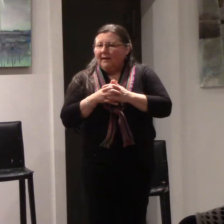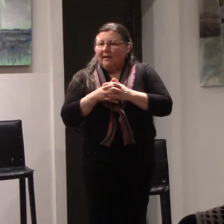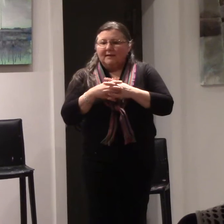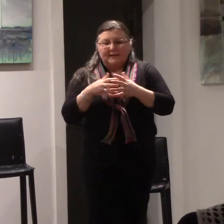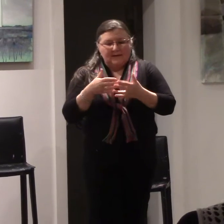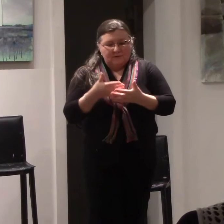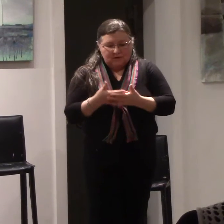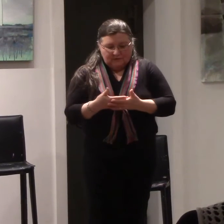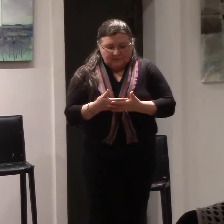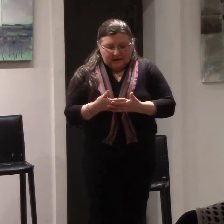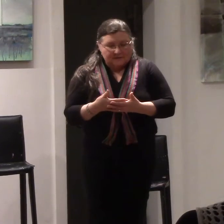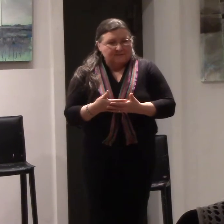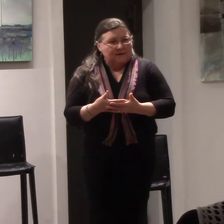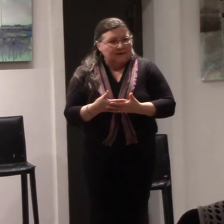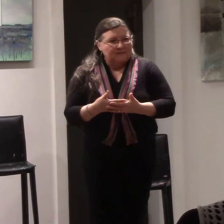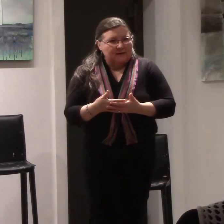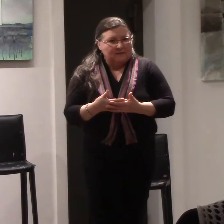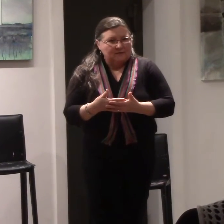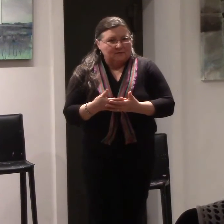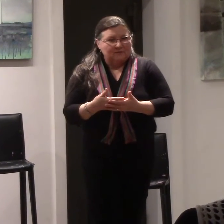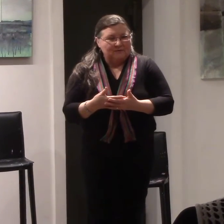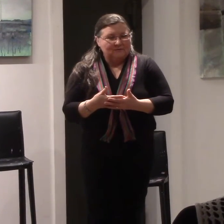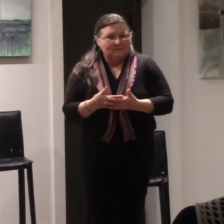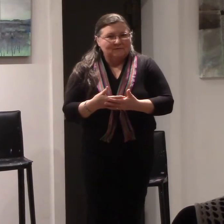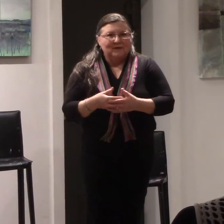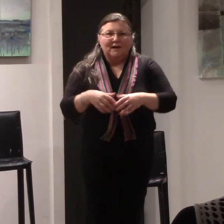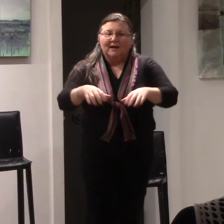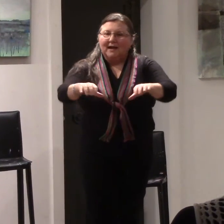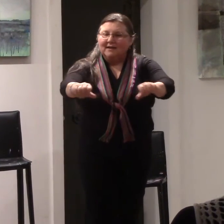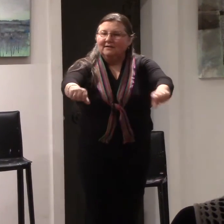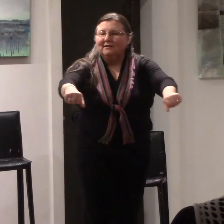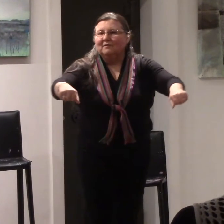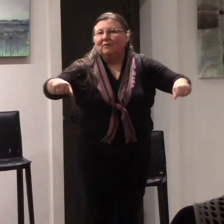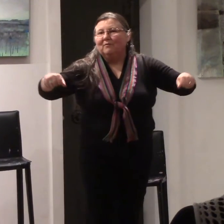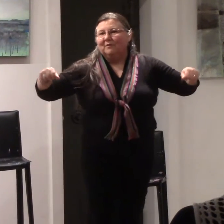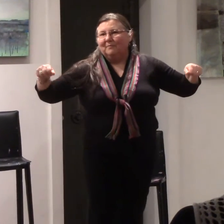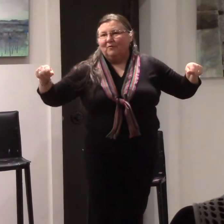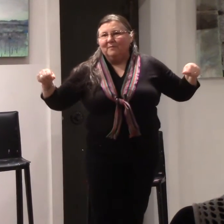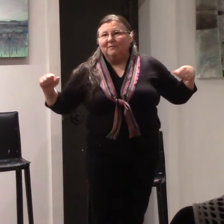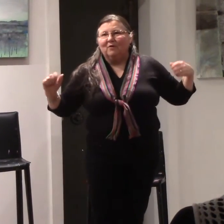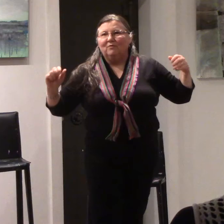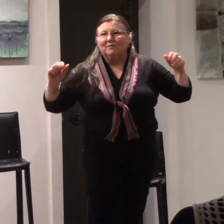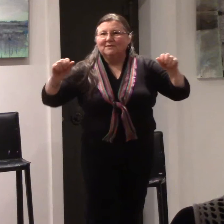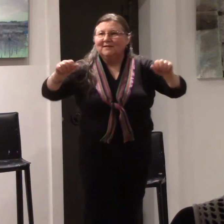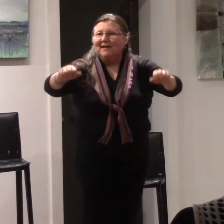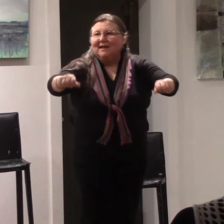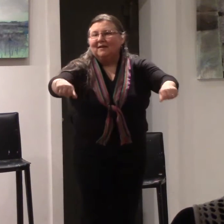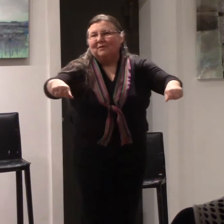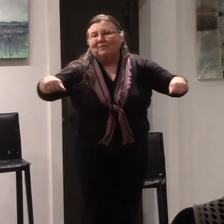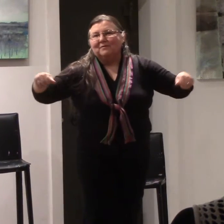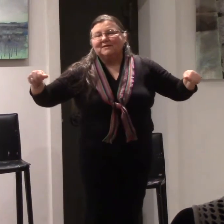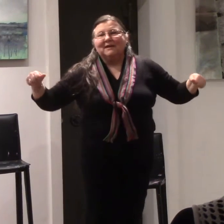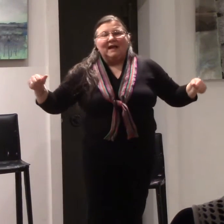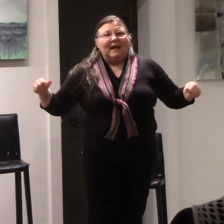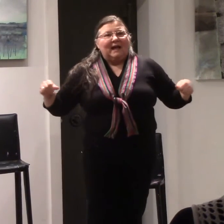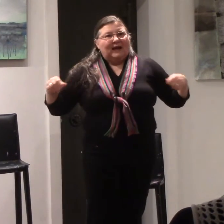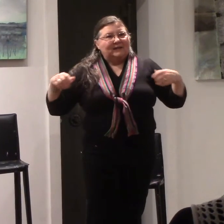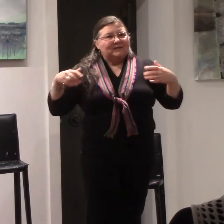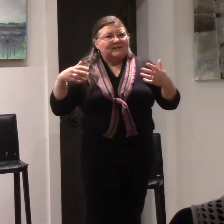And then he returns back to reading his manuscript. Again, the boatman rose. Rose. And there's